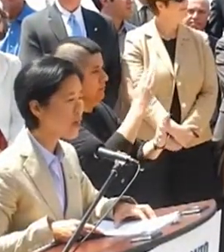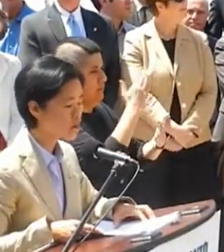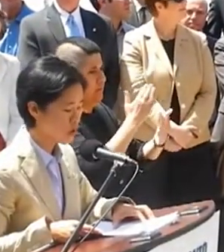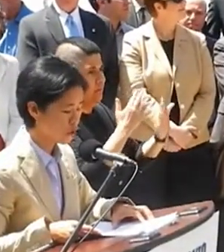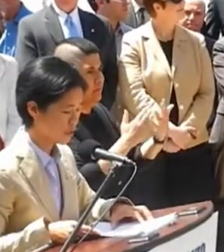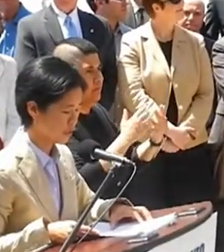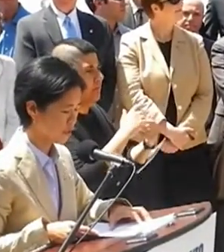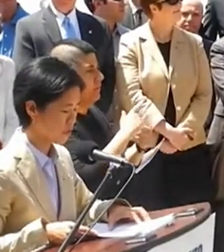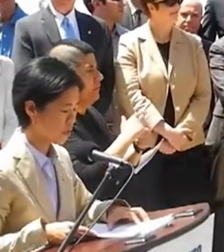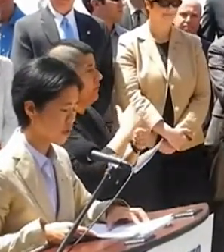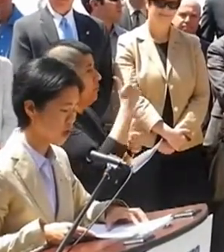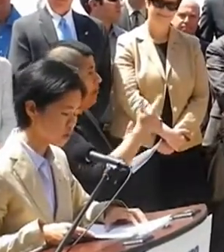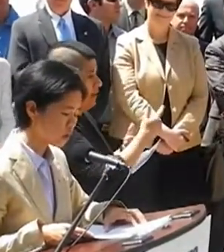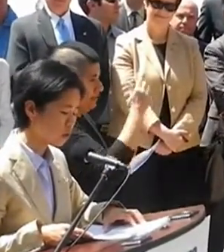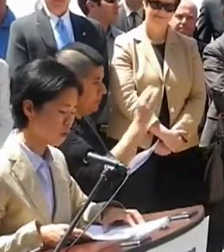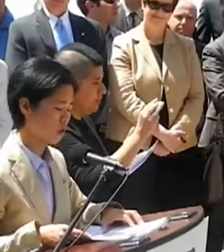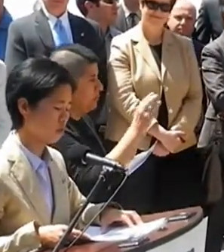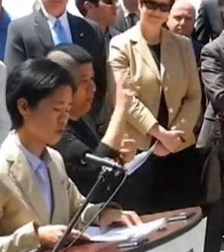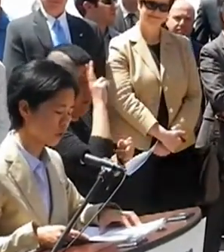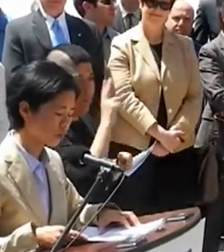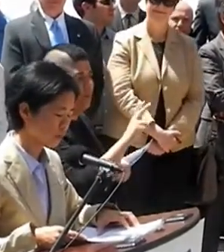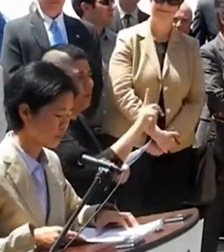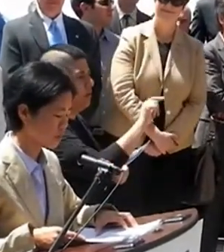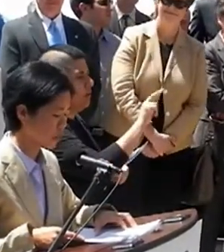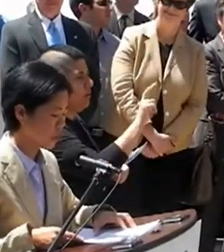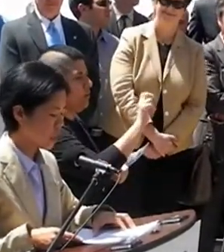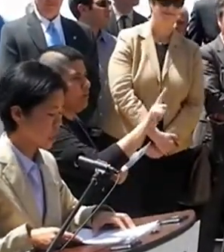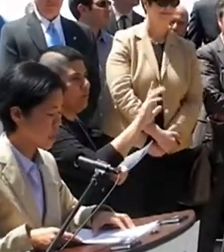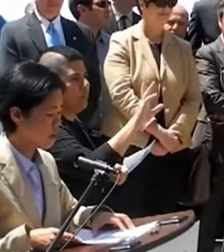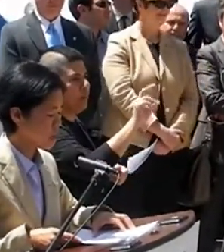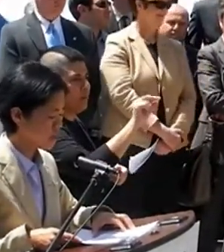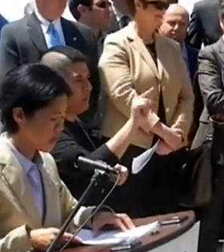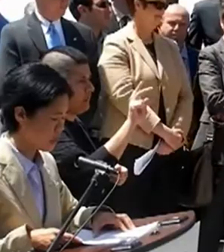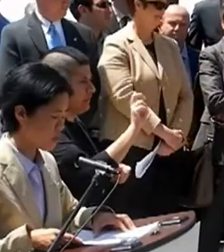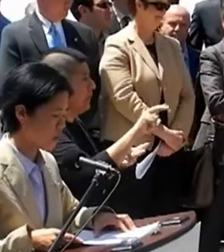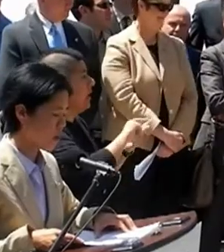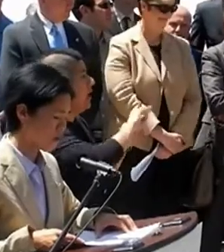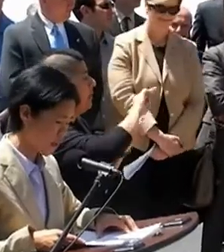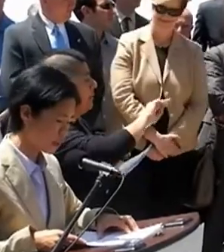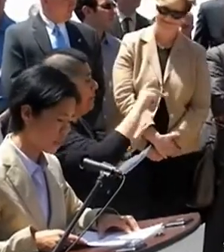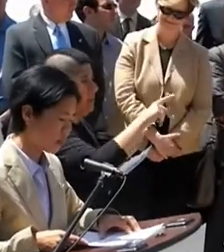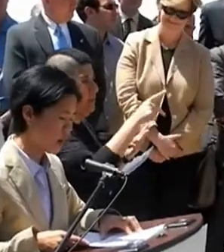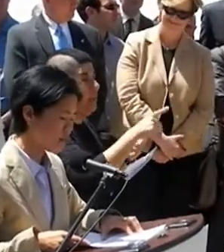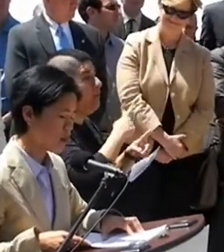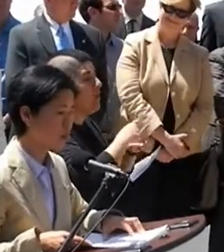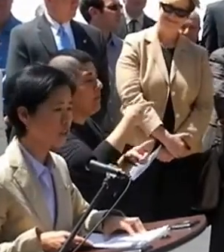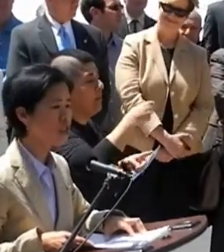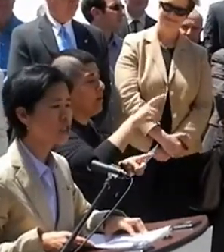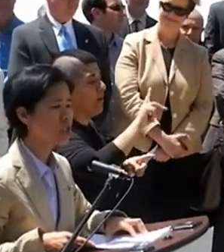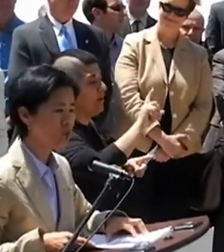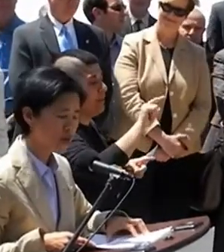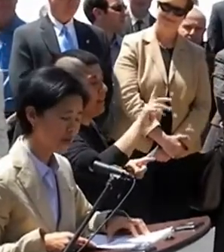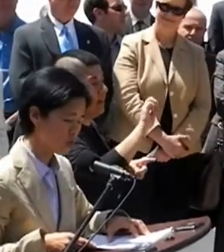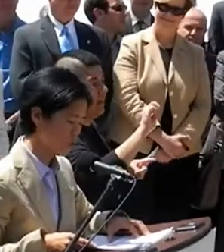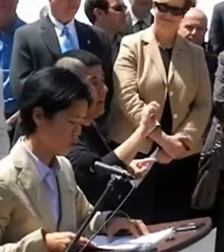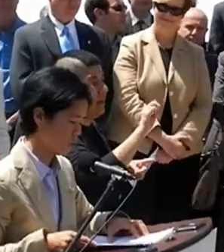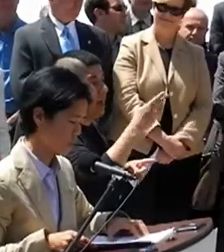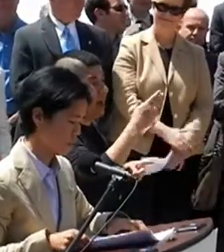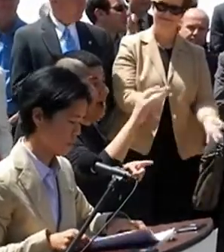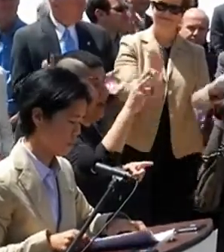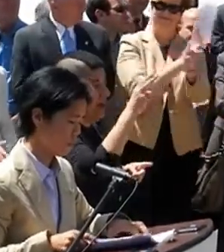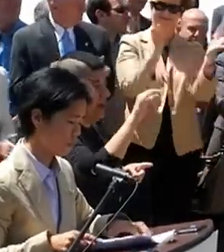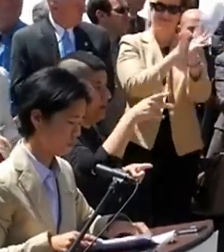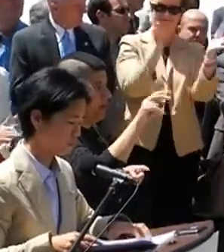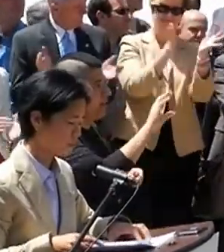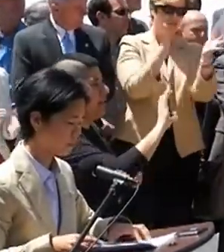Grand Marshals, the Honourable Laurel Groton, and MPP for Parkdale High Park, Sherry DeNovo.